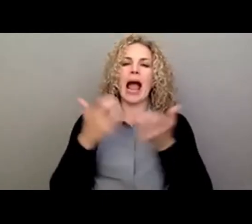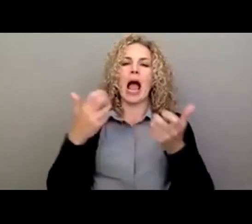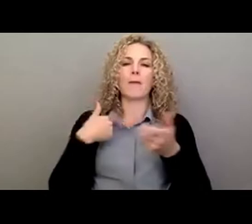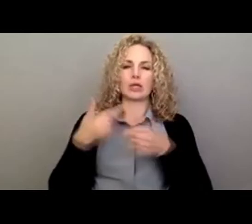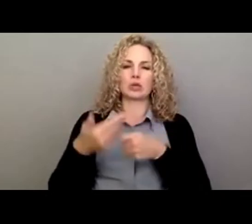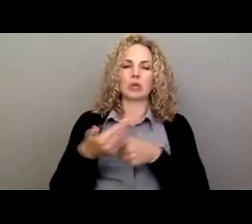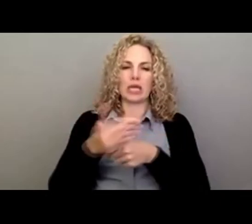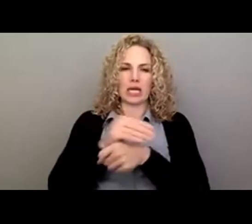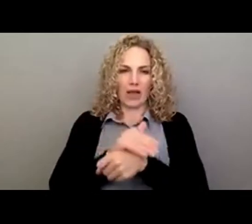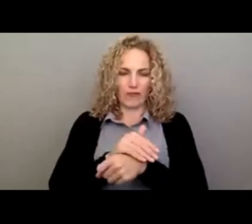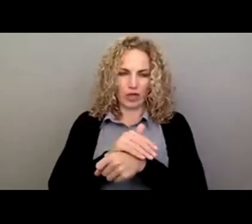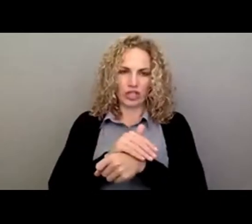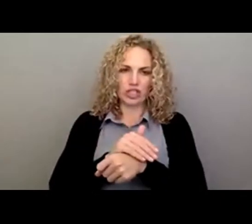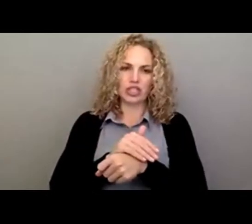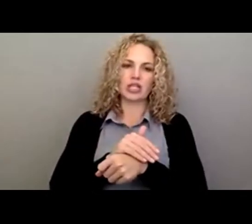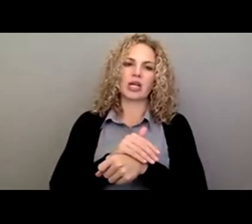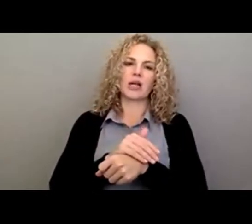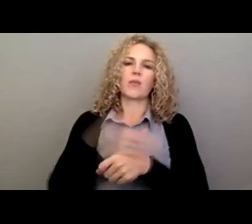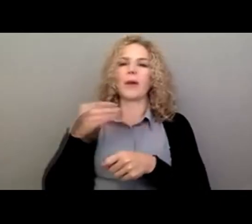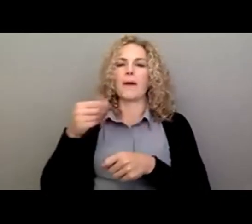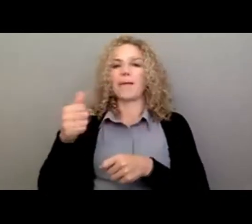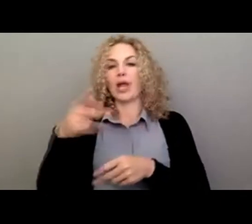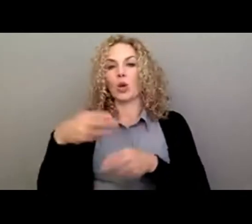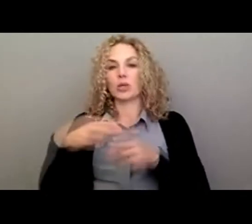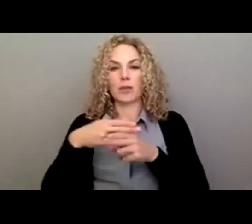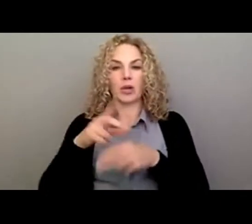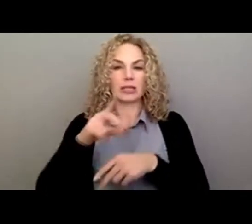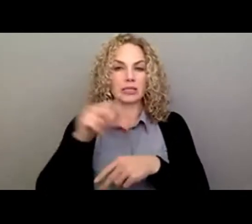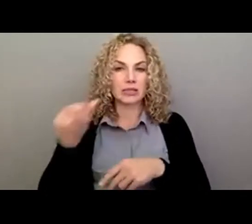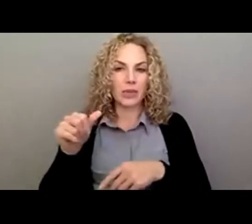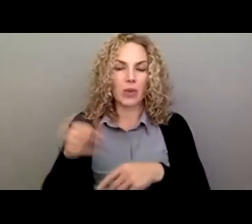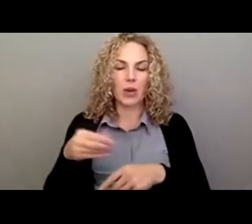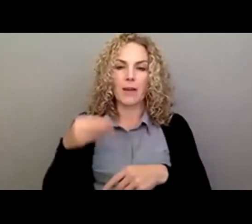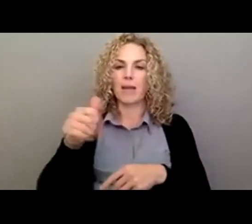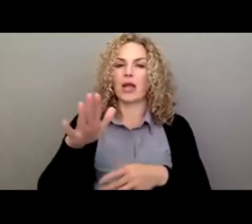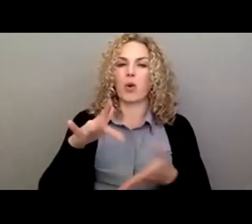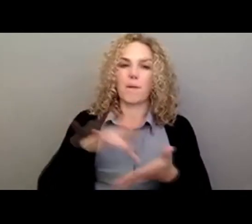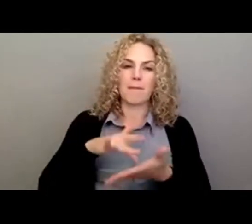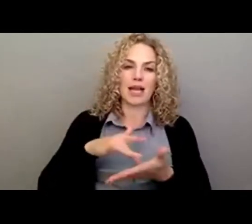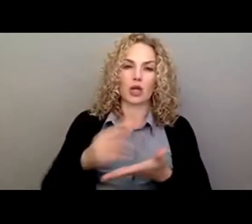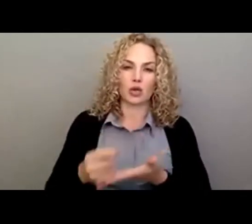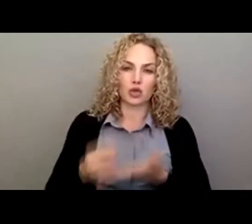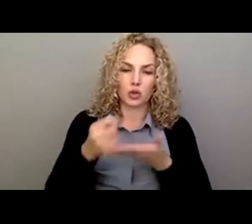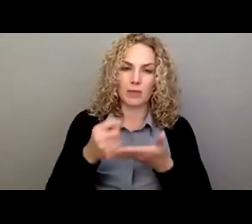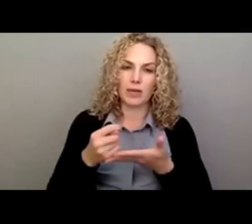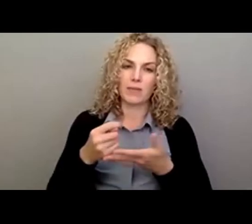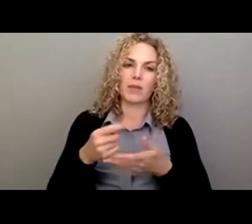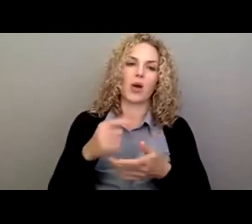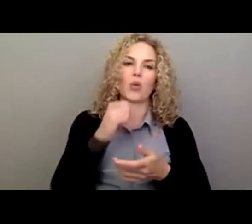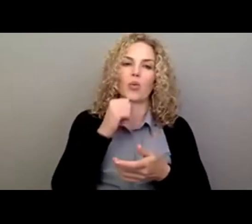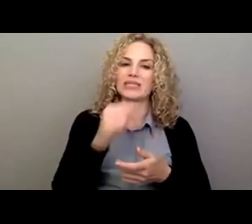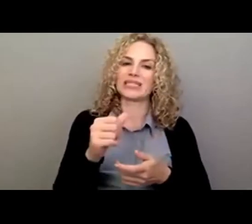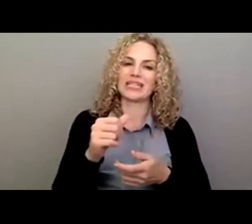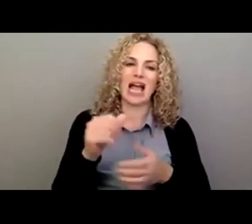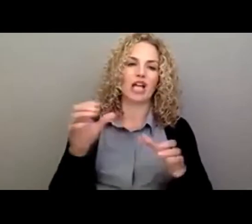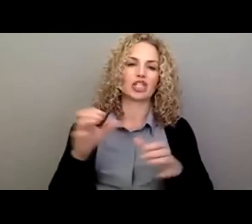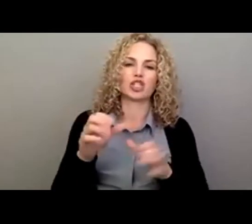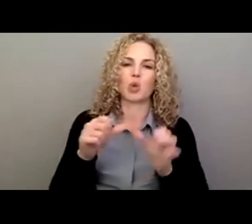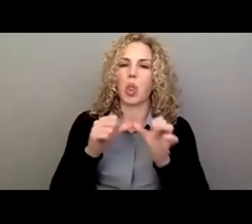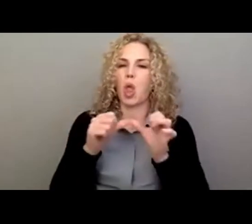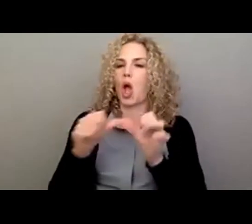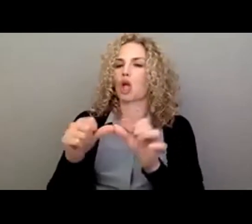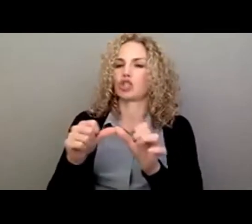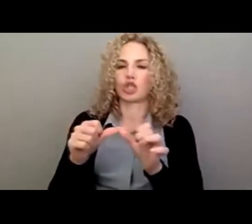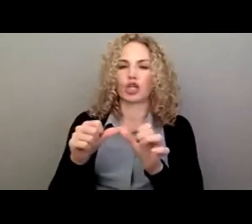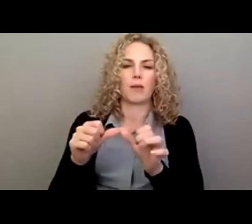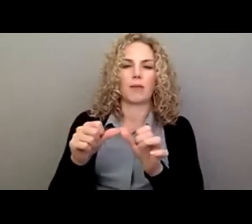We said, we're going to pay your temporary disability. We're going to pay your medical treatment. And we didn't necessarily buy into the long-term permanent disability